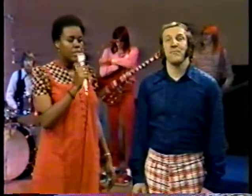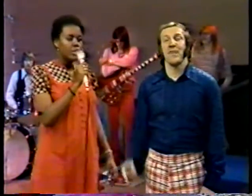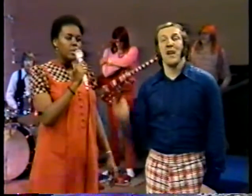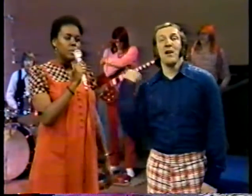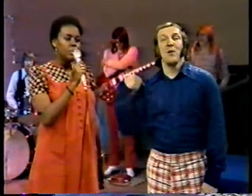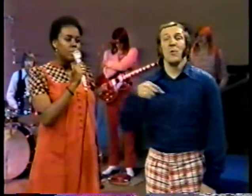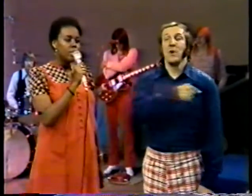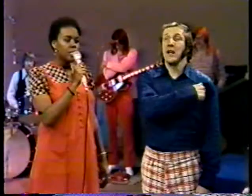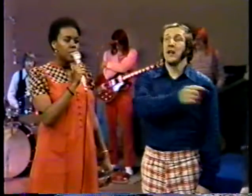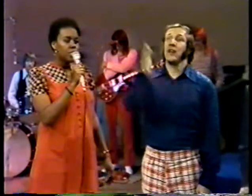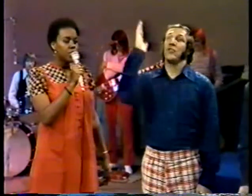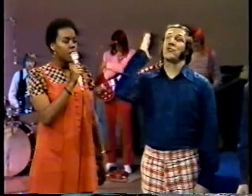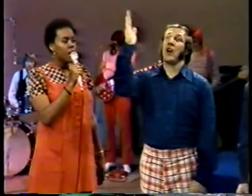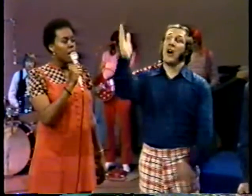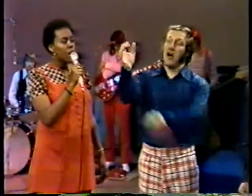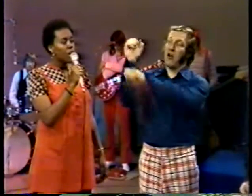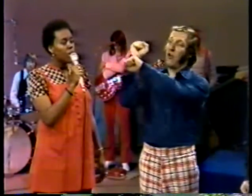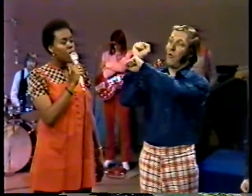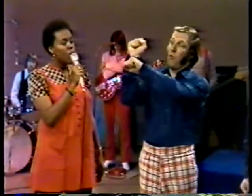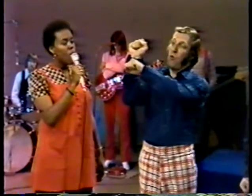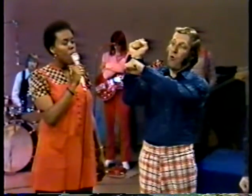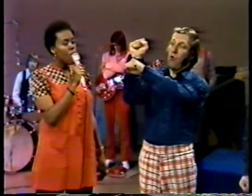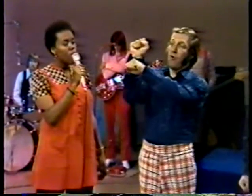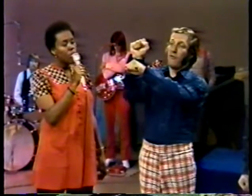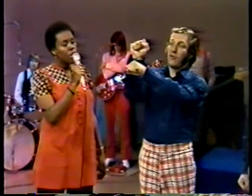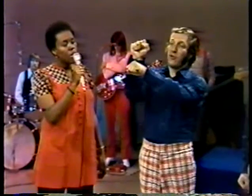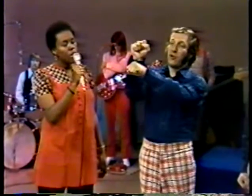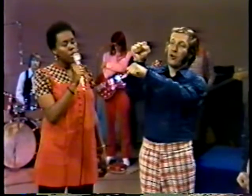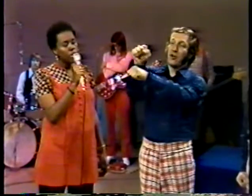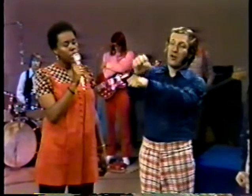We shall overcome.